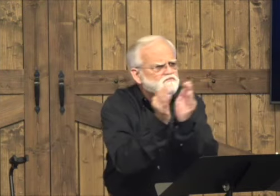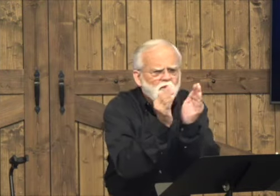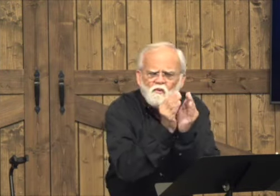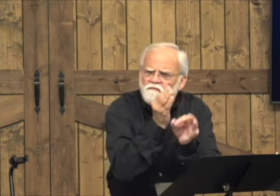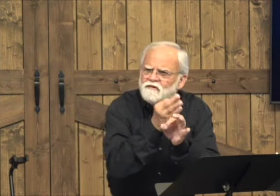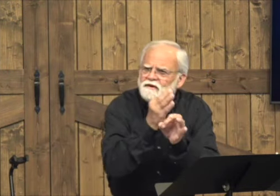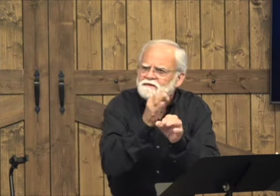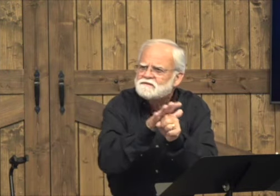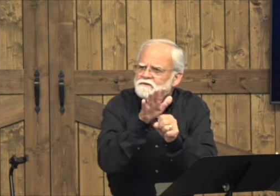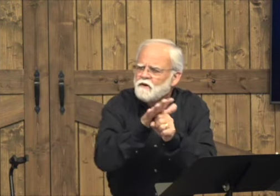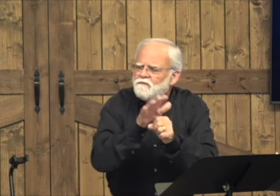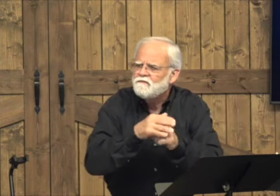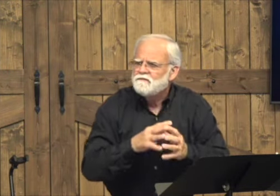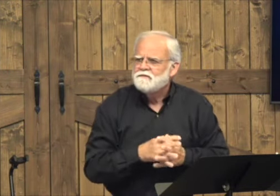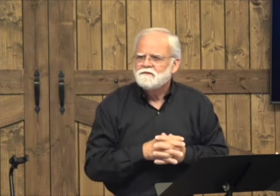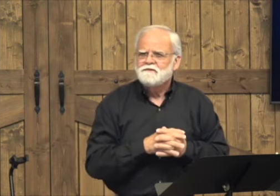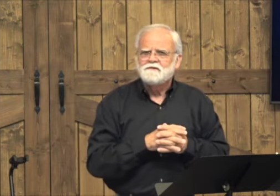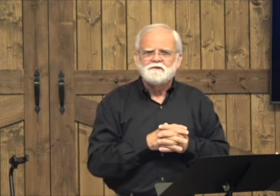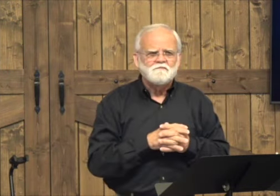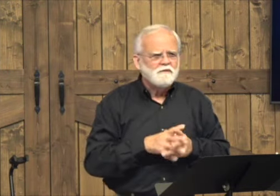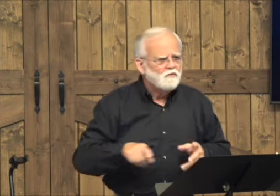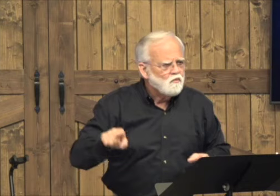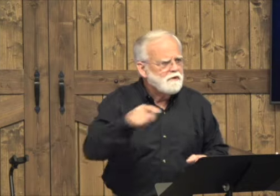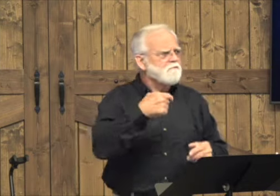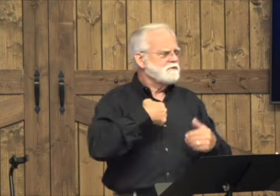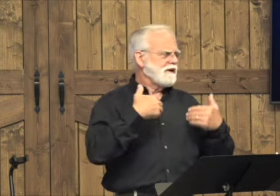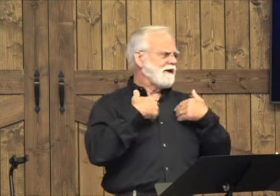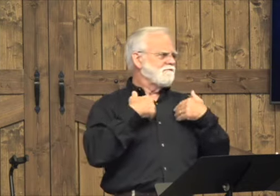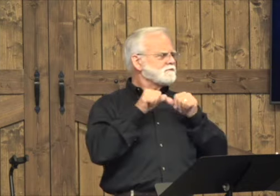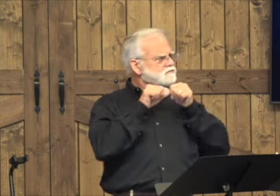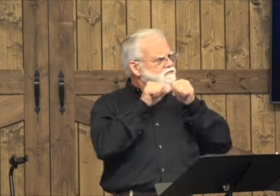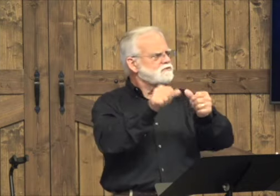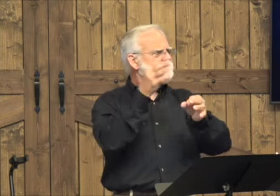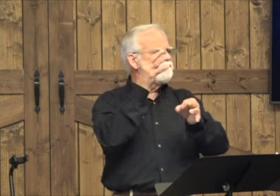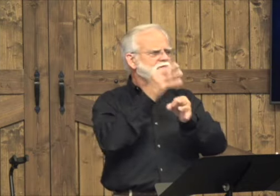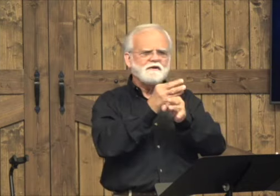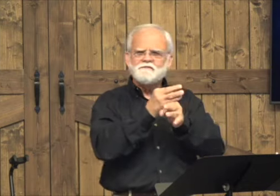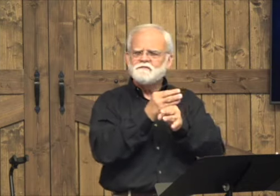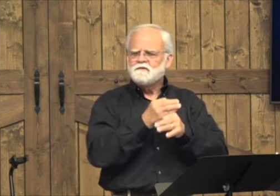gigantic portion of faith. We just have to believe and trust